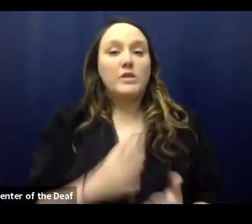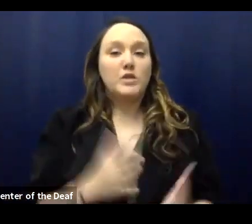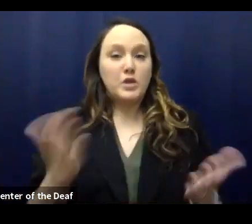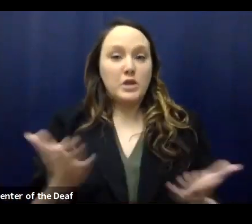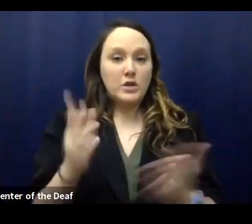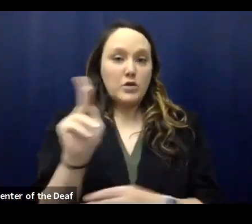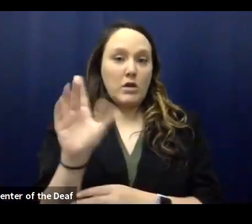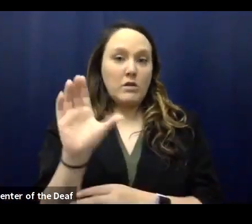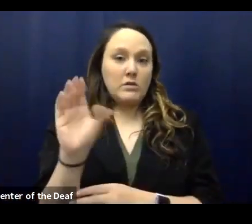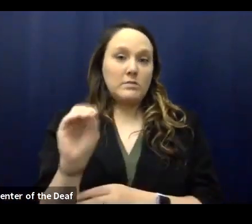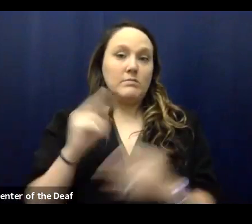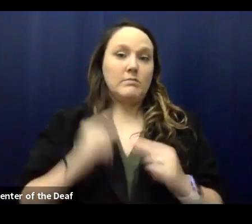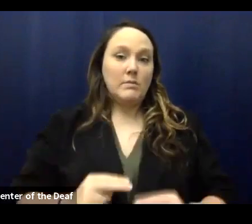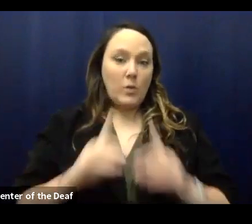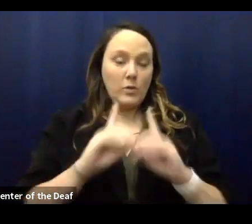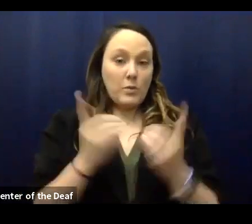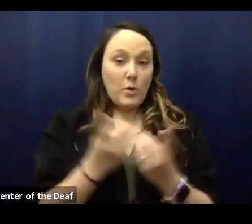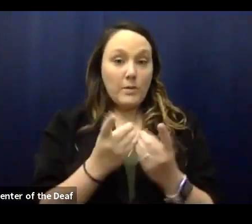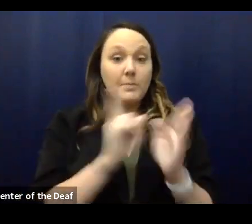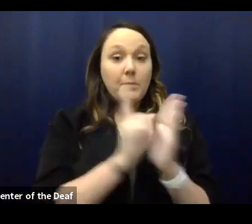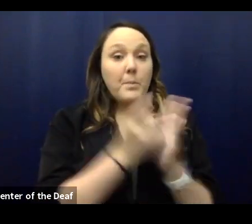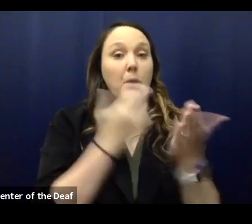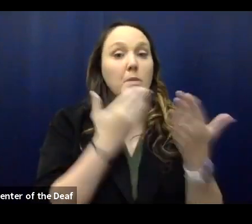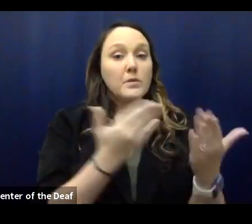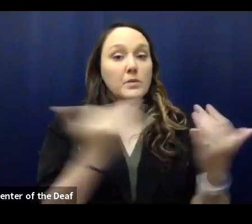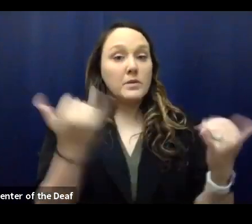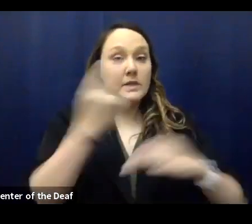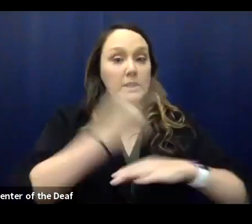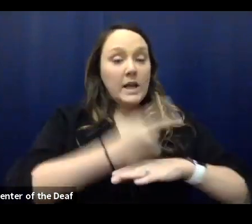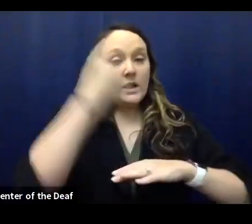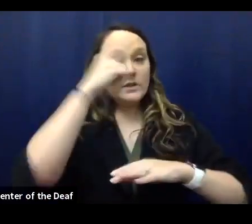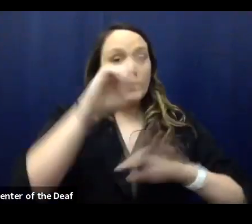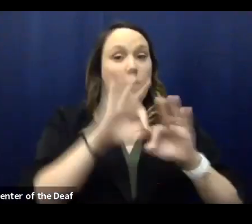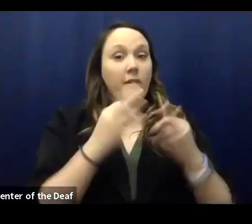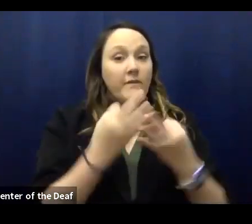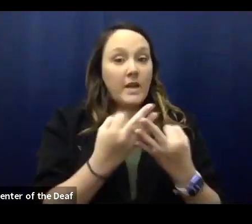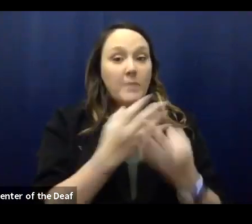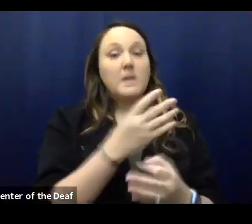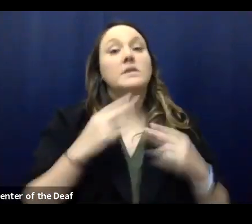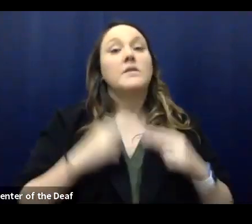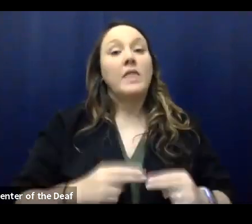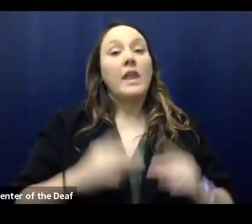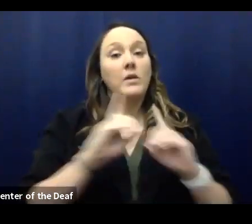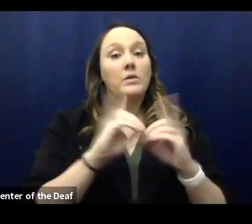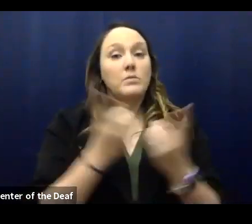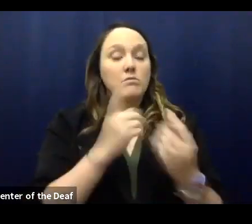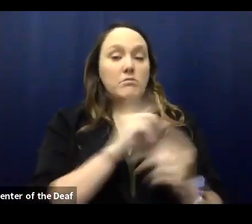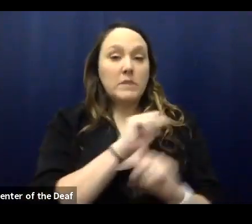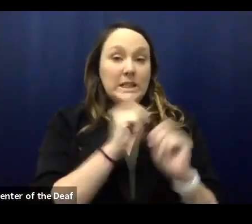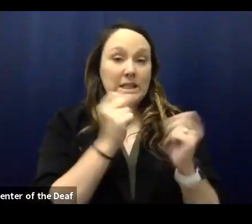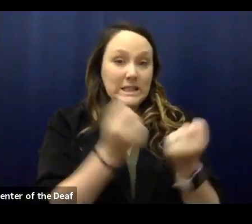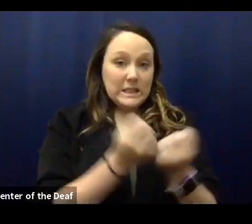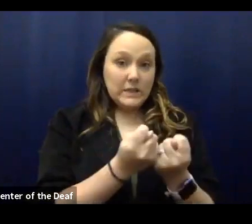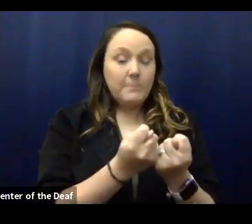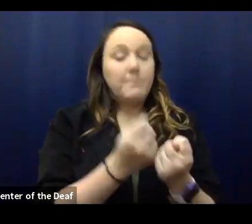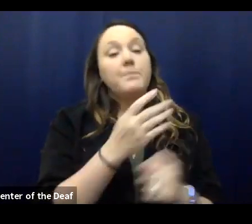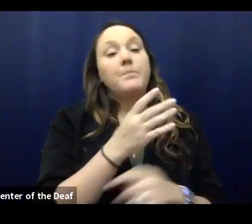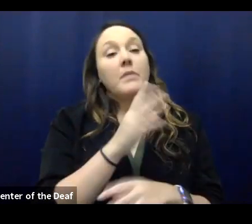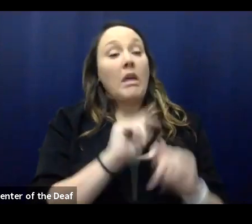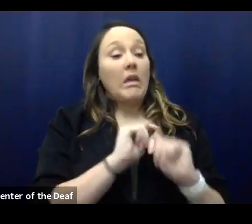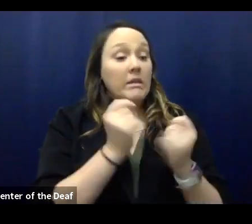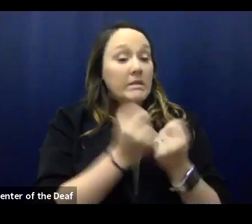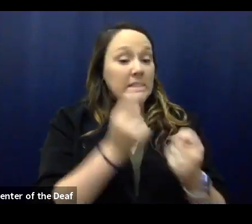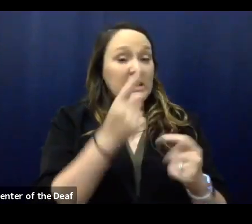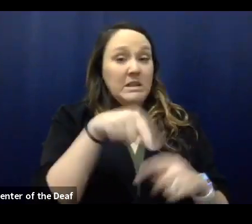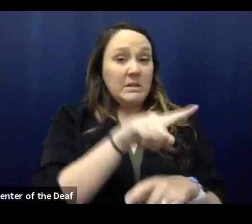Our moment of gratitude today is dedicated to the families of our Health Department team members. Our team members have been working